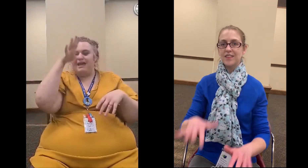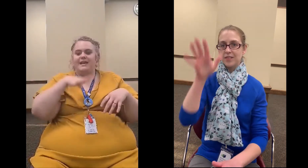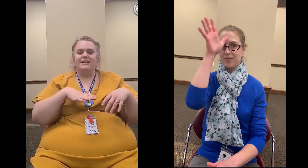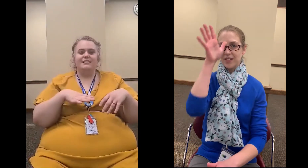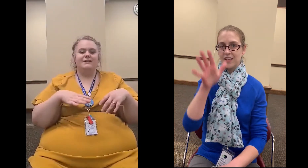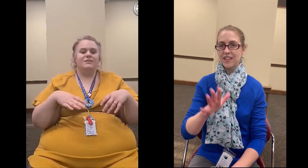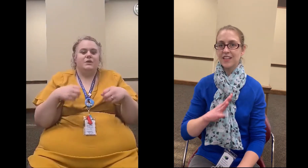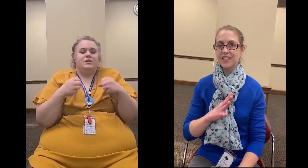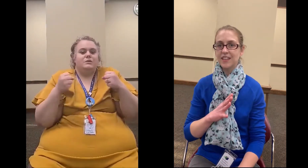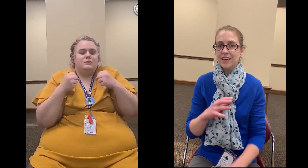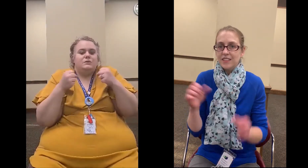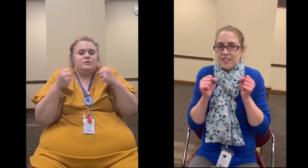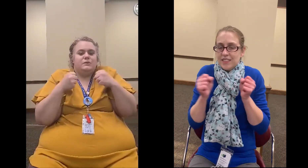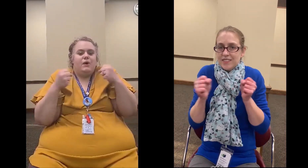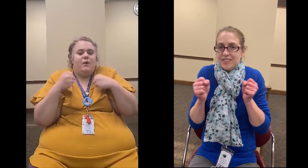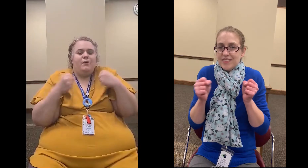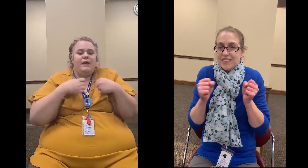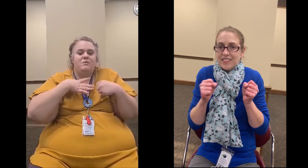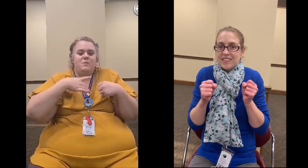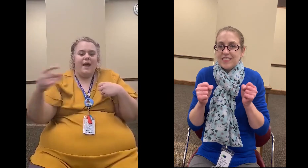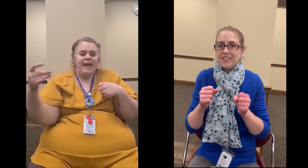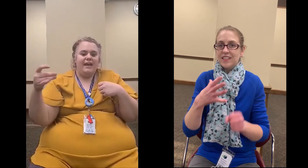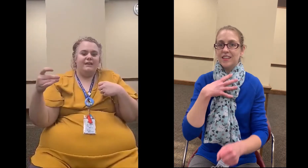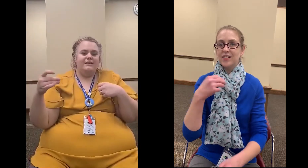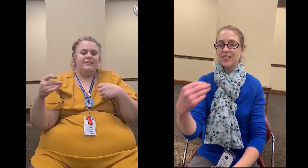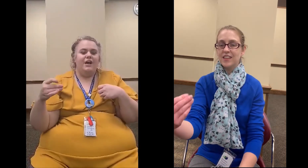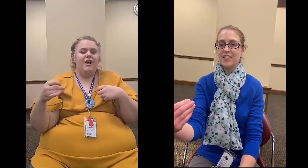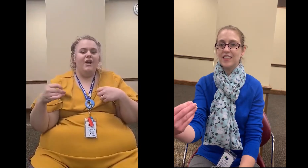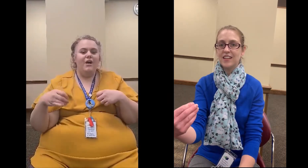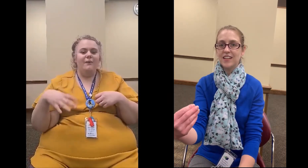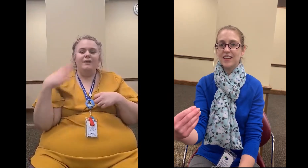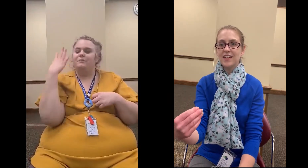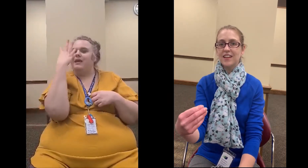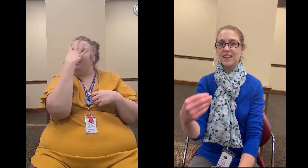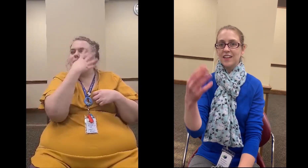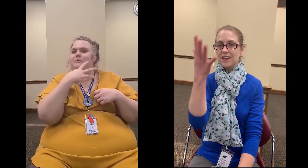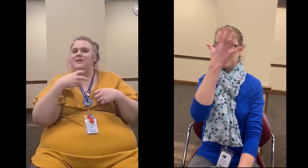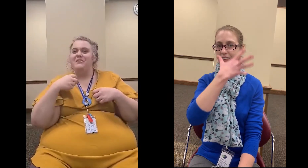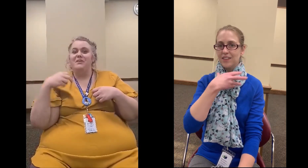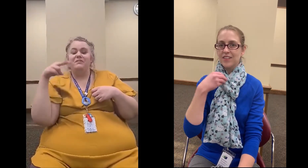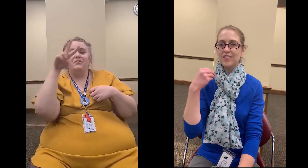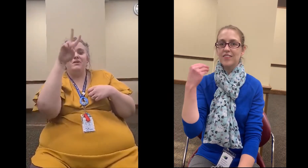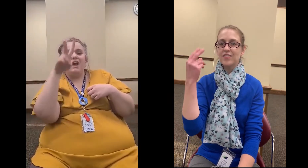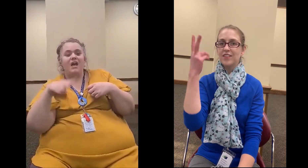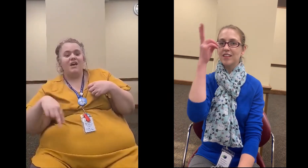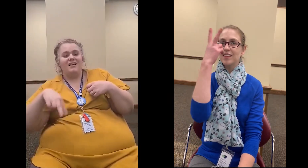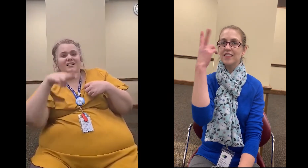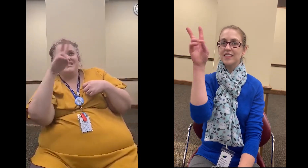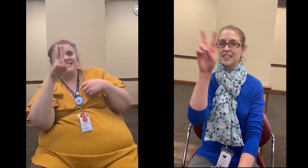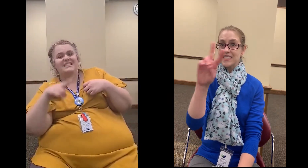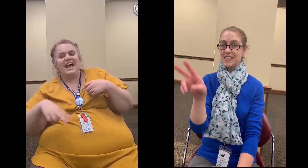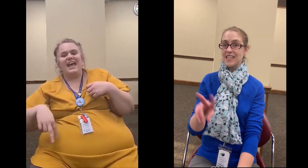oh cold and white oh it'll be a beautiful sight